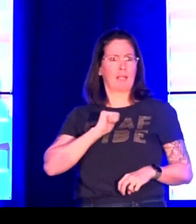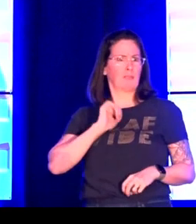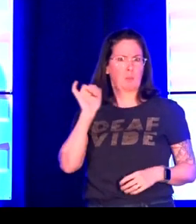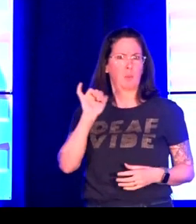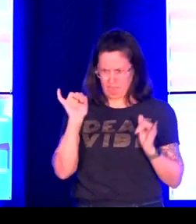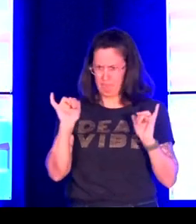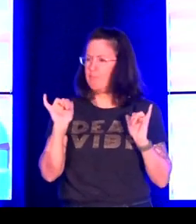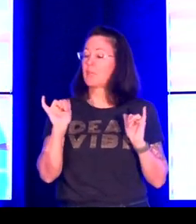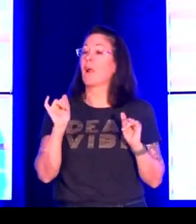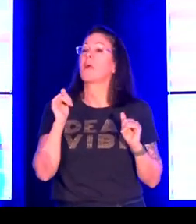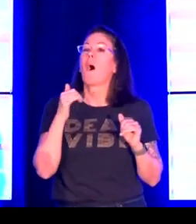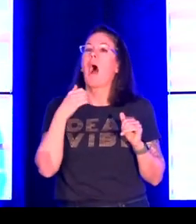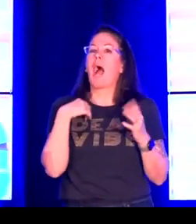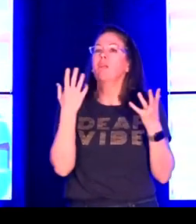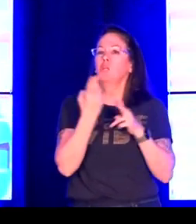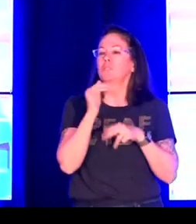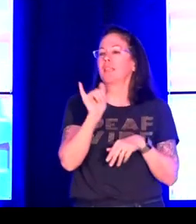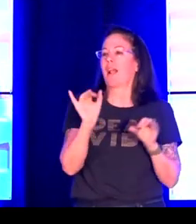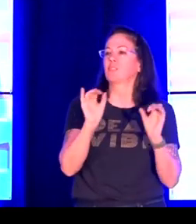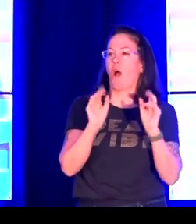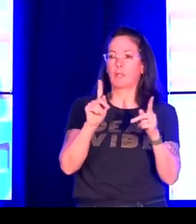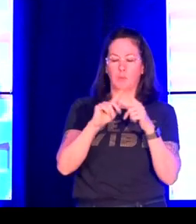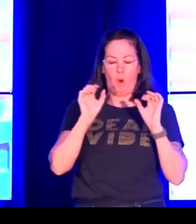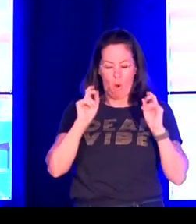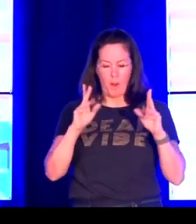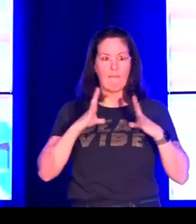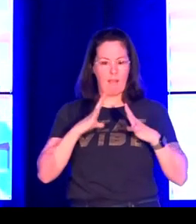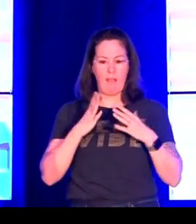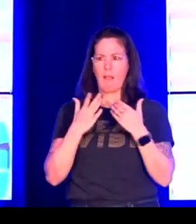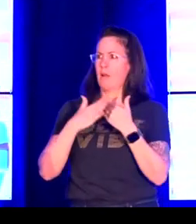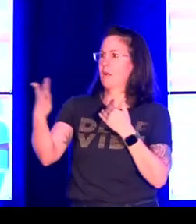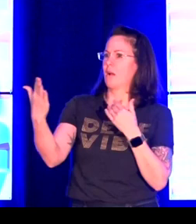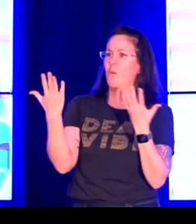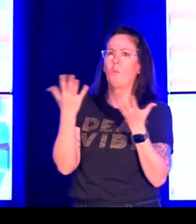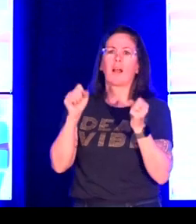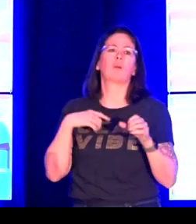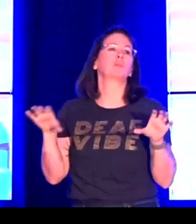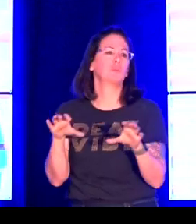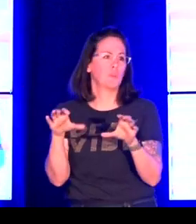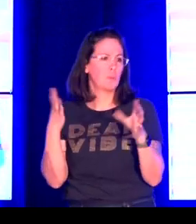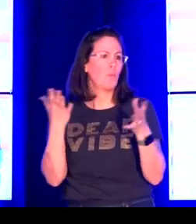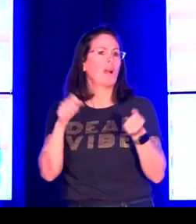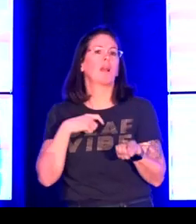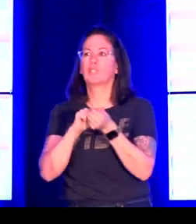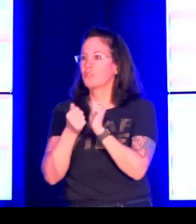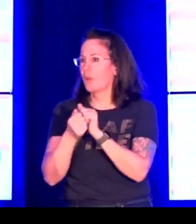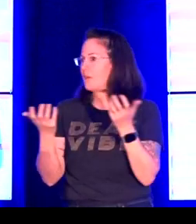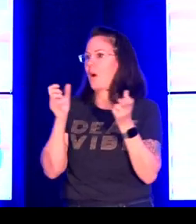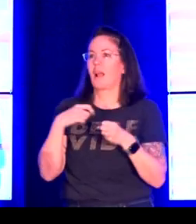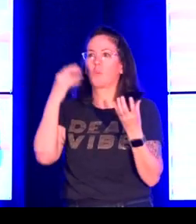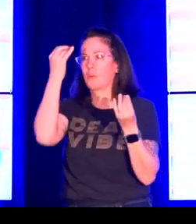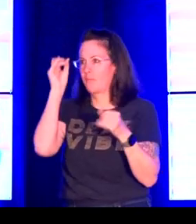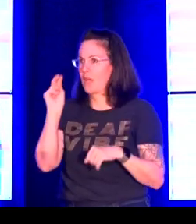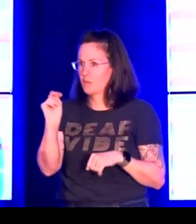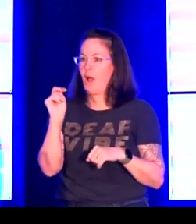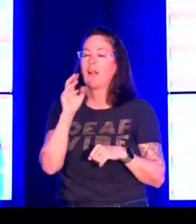and things are changing over time and I noticed myself getting better and better at this gradually as I continue to consider all of